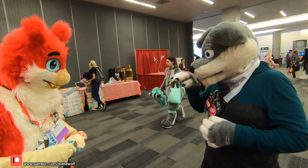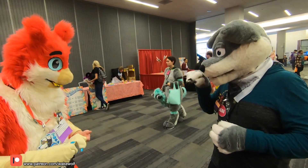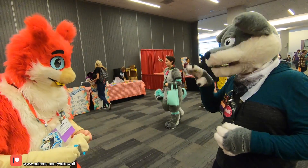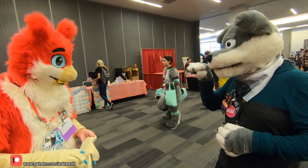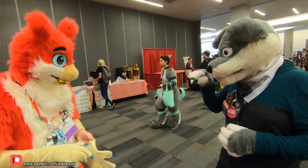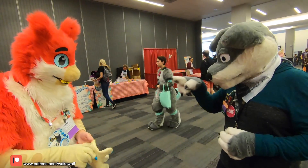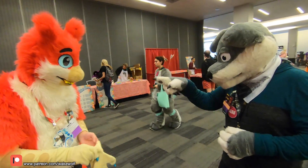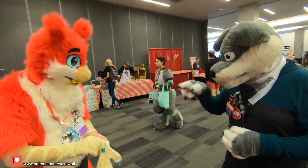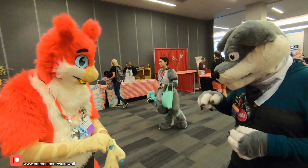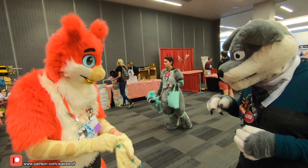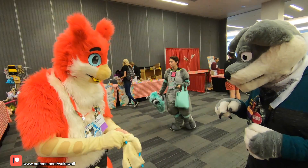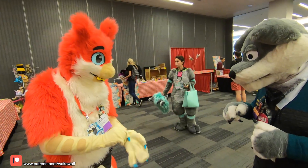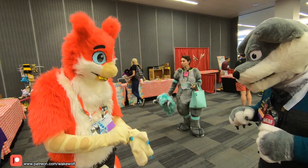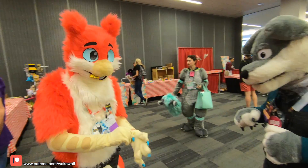So can you bark for the camera? Can you bark?